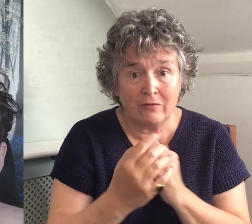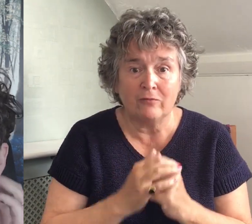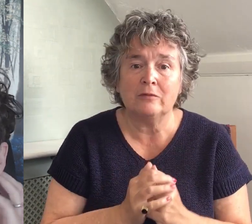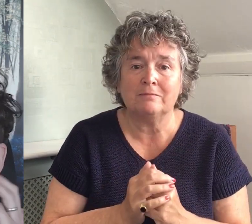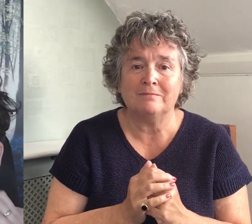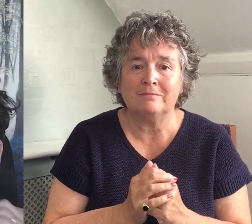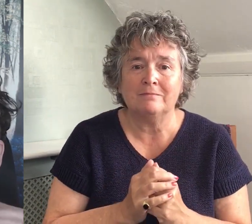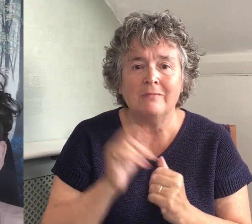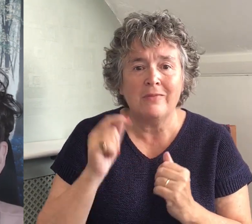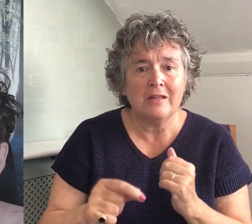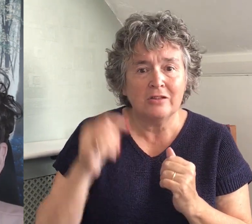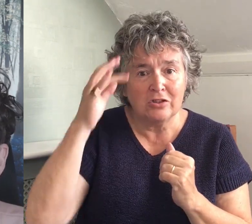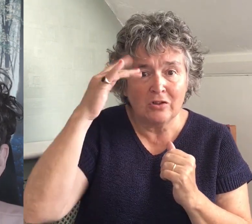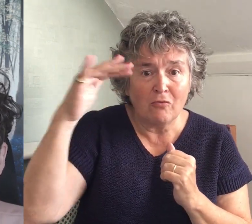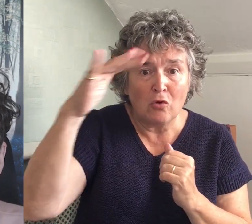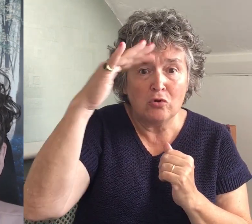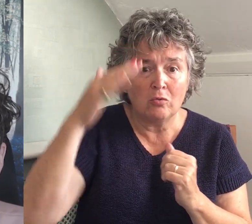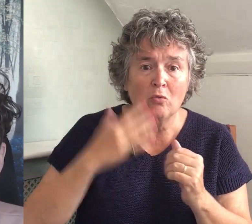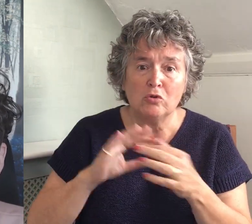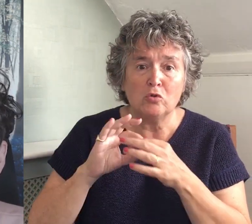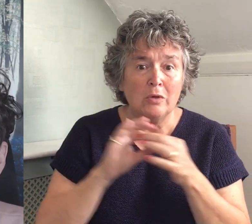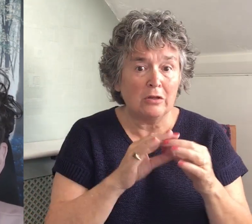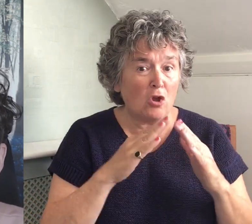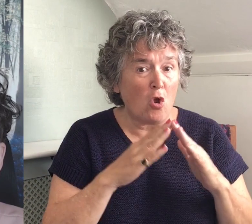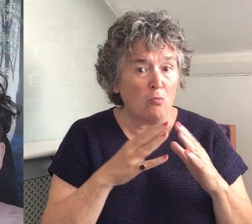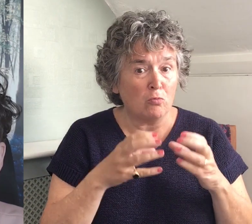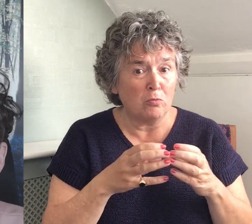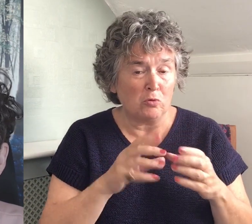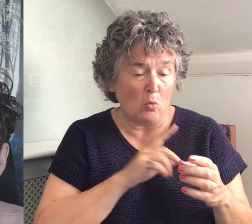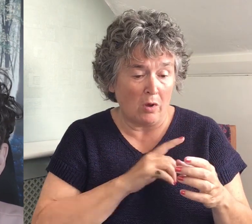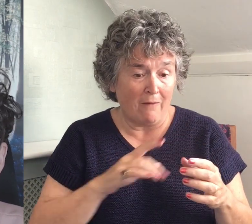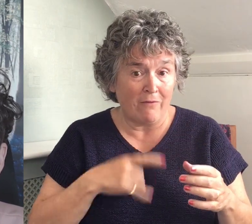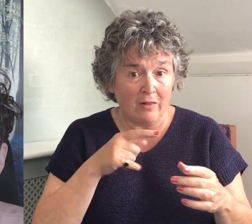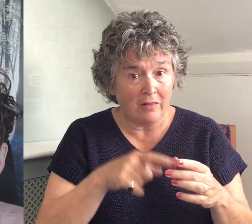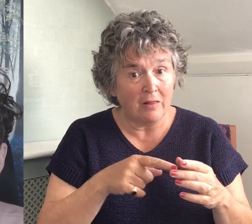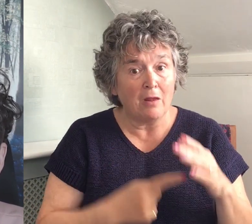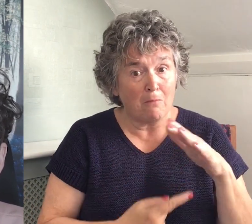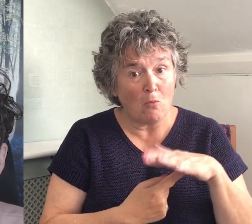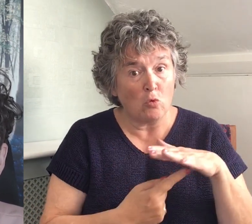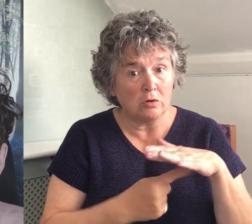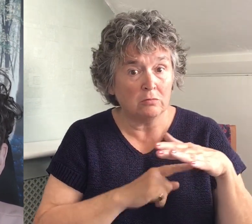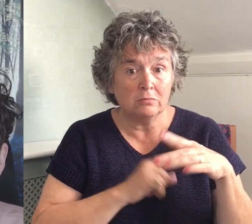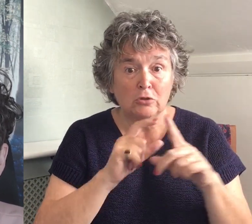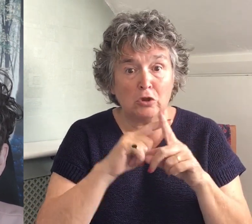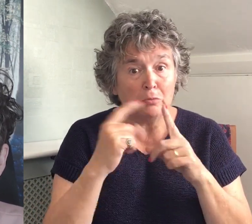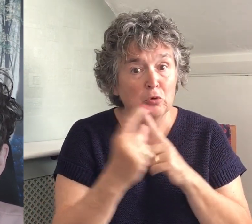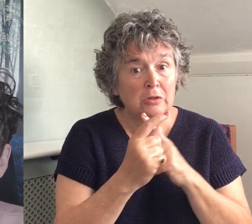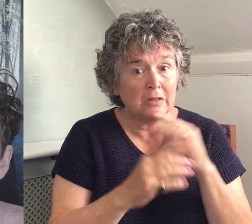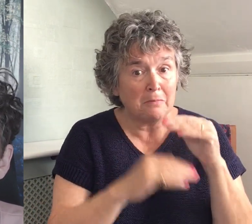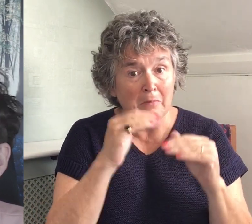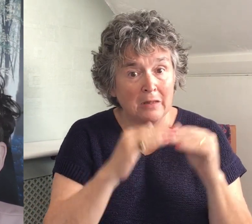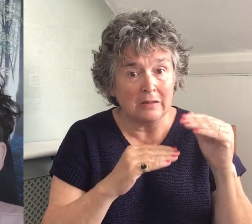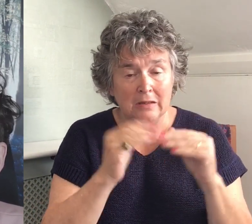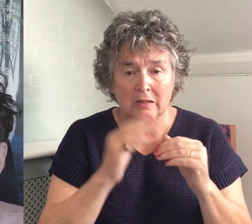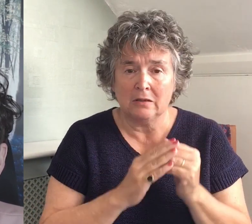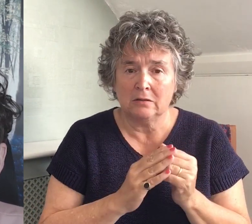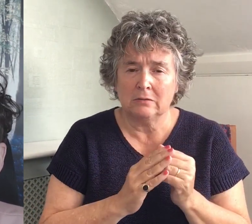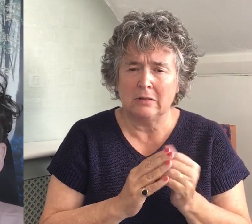because we really see home groups as essential to building this community. So what does this mean for home groups?